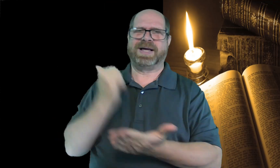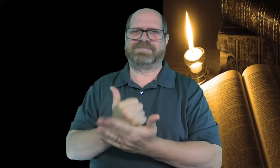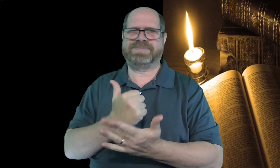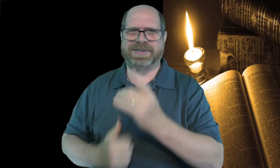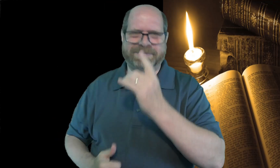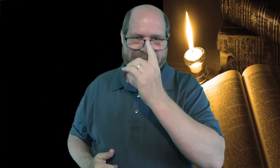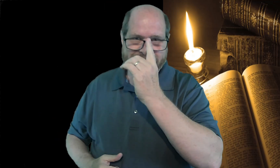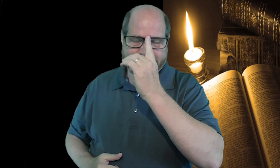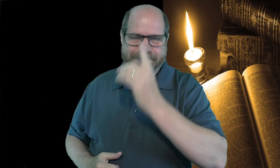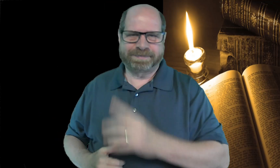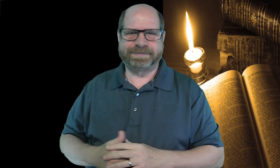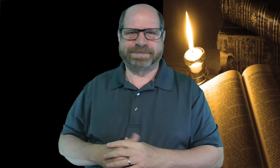Jesus name. Amen.